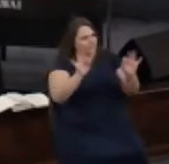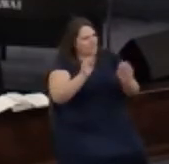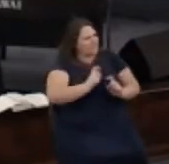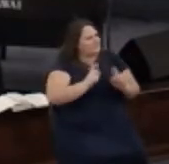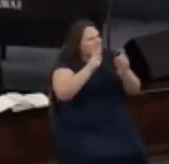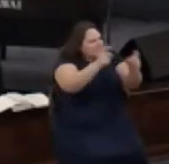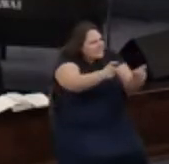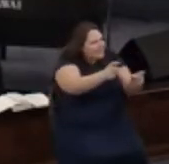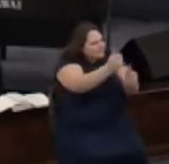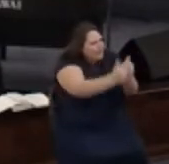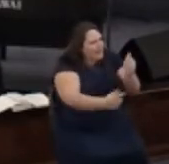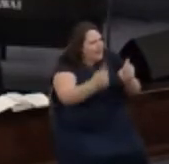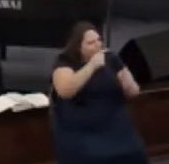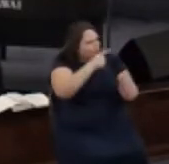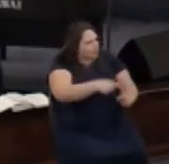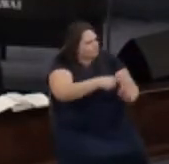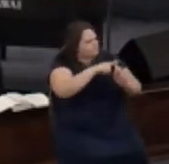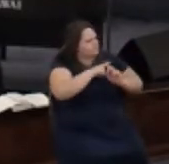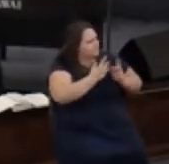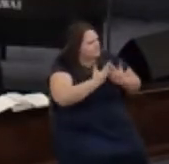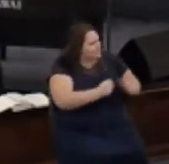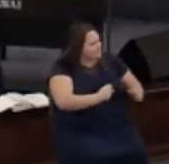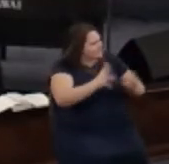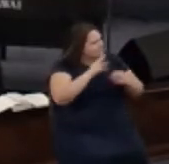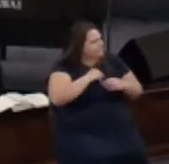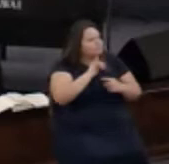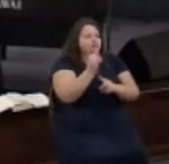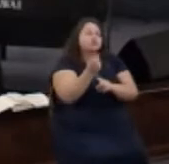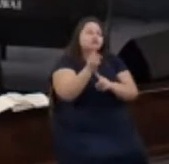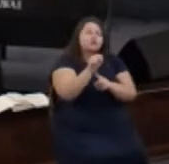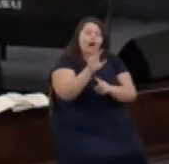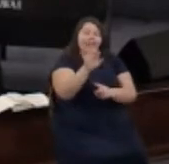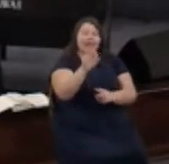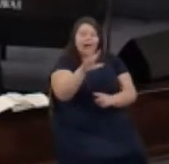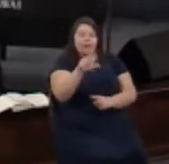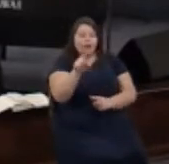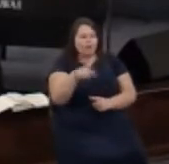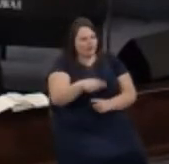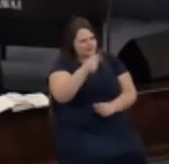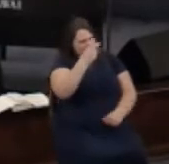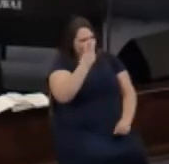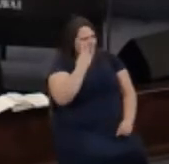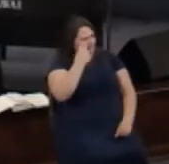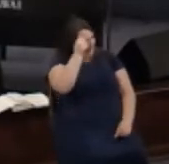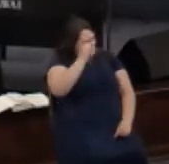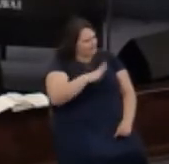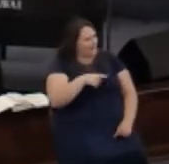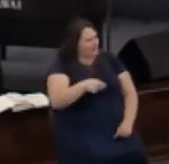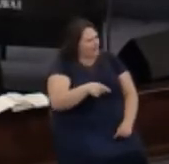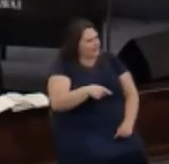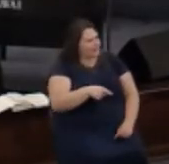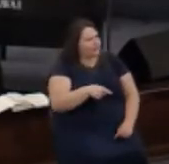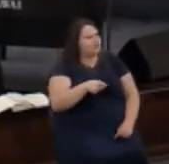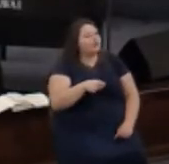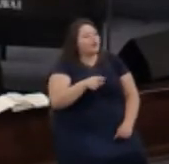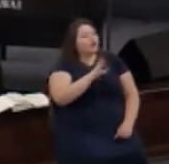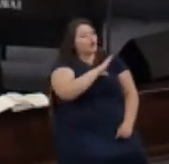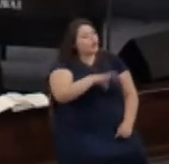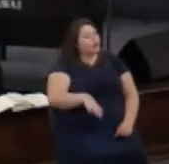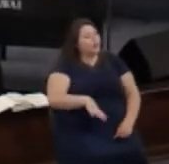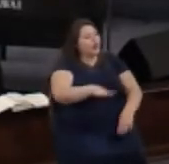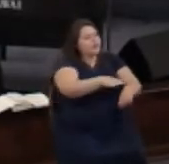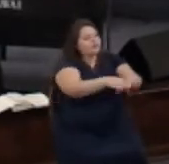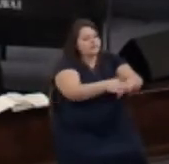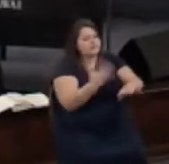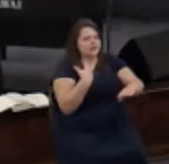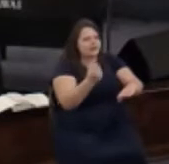accepts him as their savior John 9 31 there's a blind man who's been healed by Christ who's being questioned